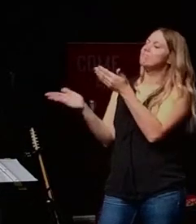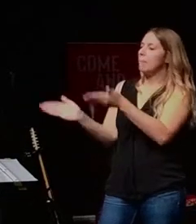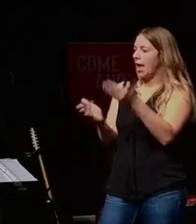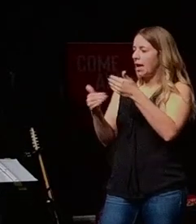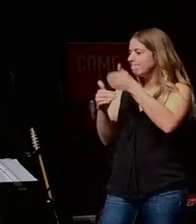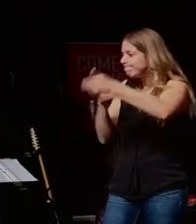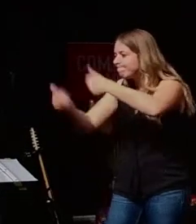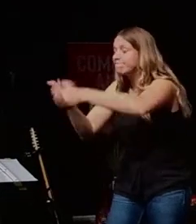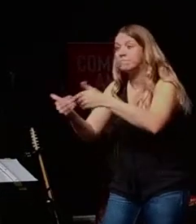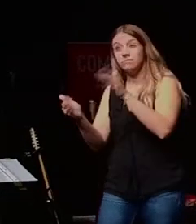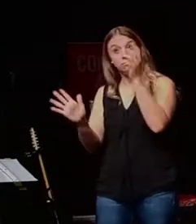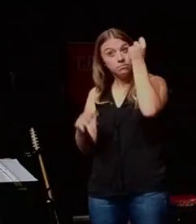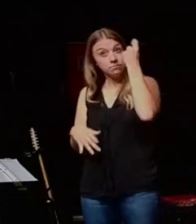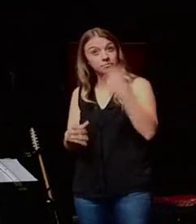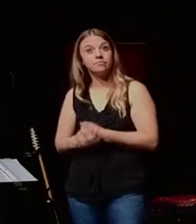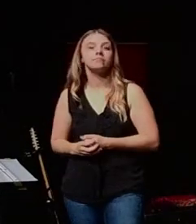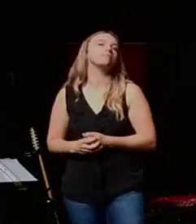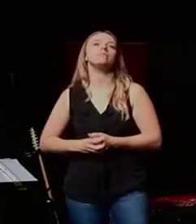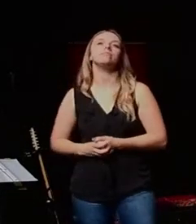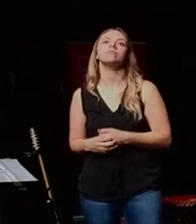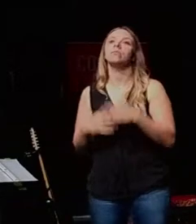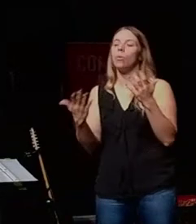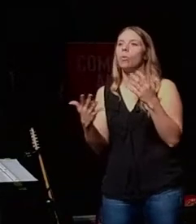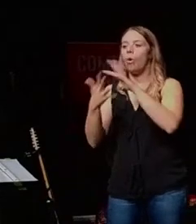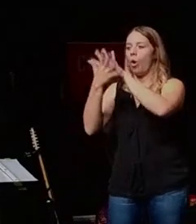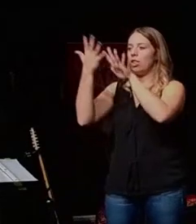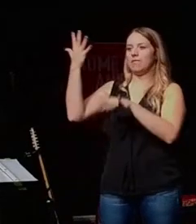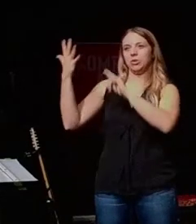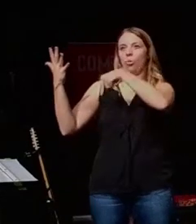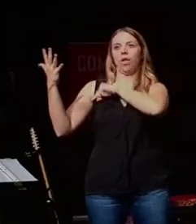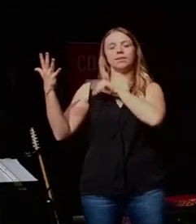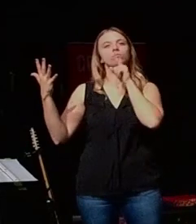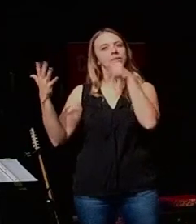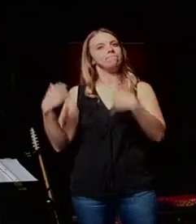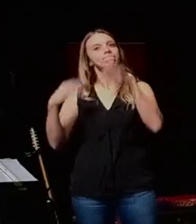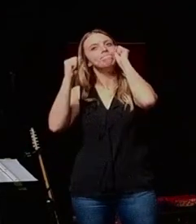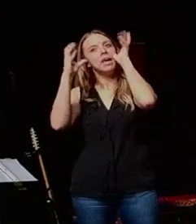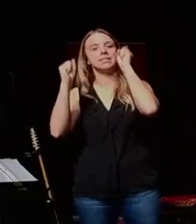ahead. Does that make sense? So all of these things are amazing. And I think the qualities,